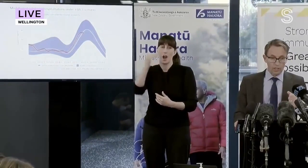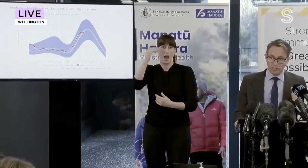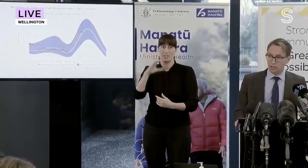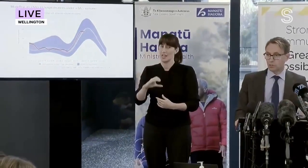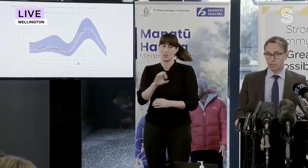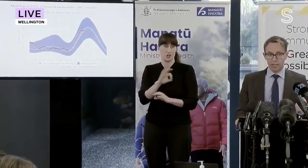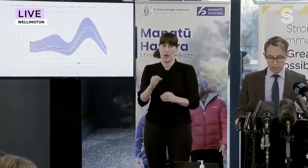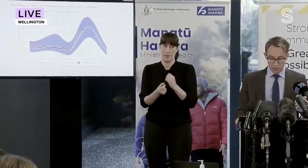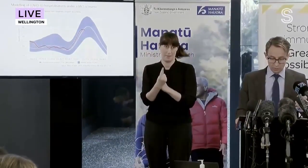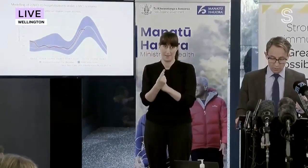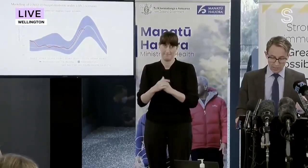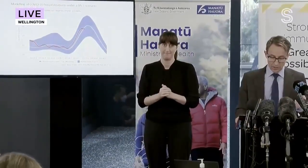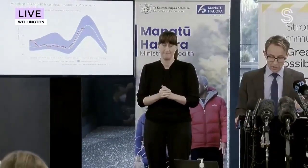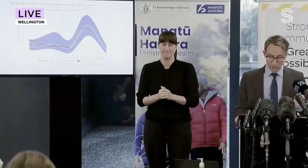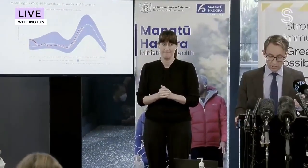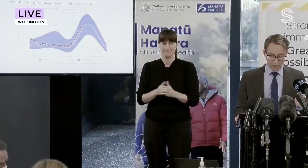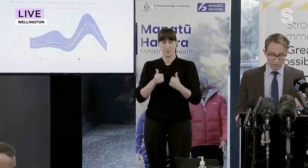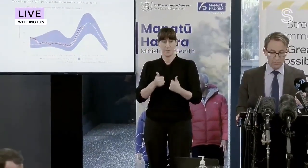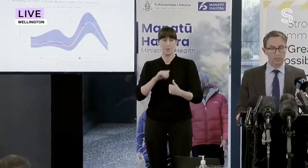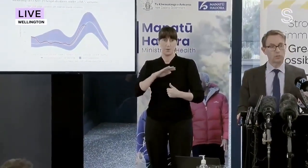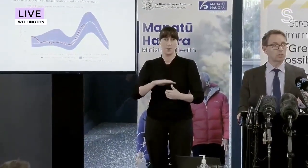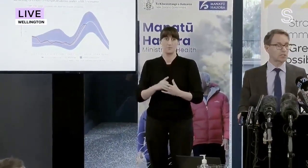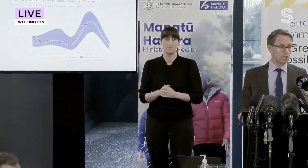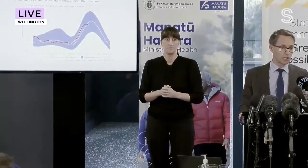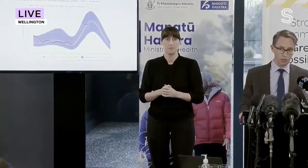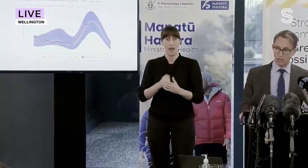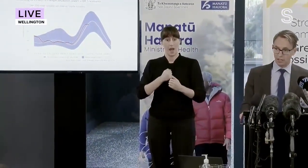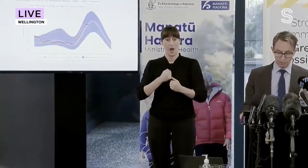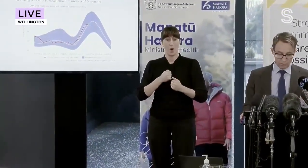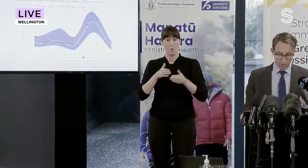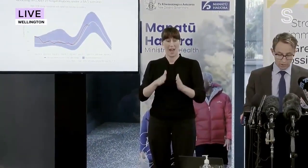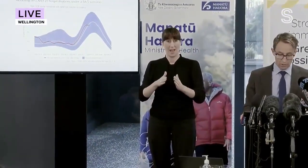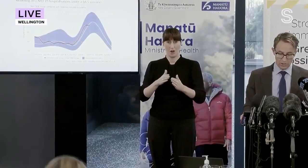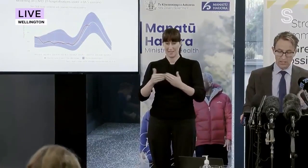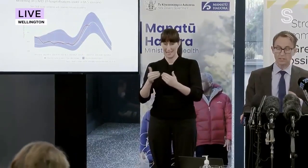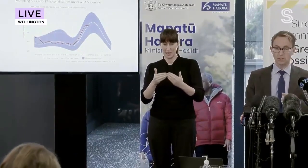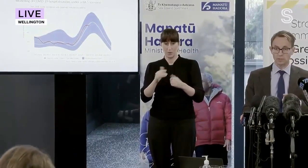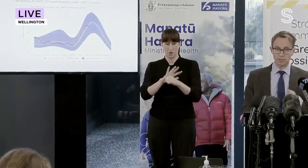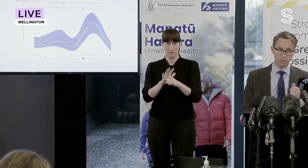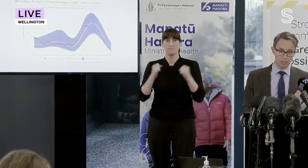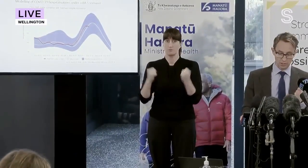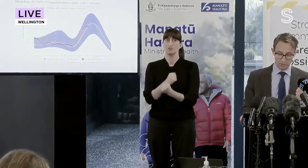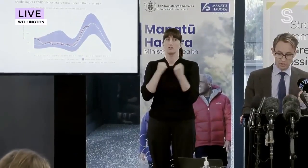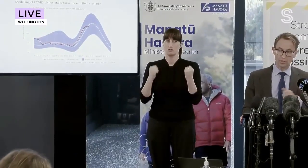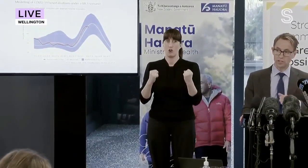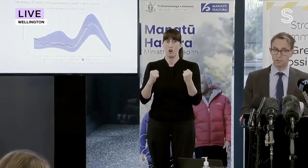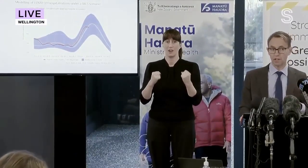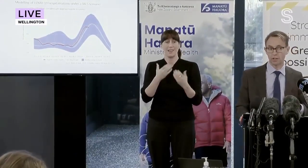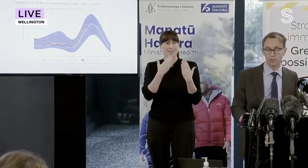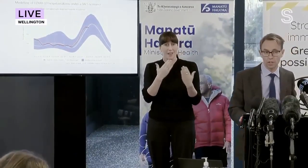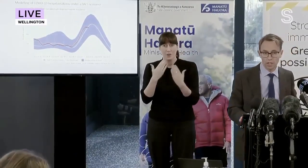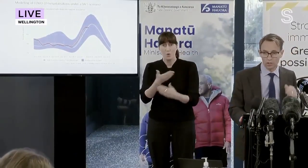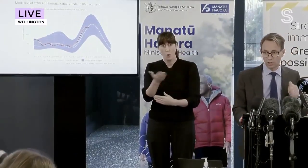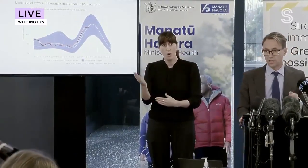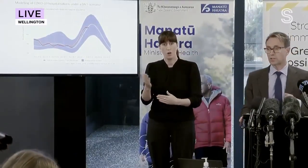We're continuing to mount a robust COVID-19 response, and I want to thank everybody who is taking steps to protect themselves and their